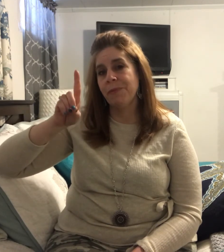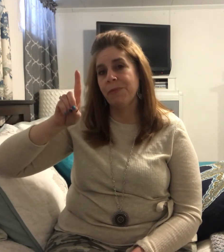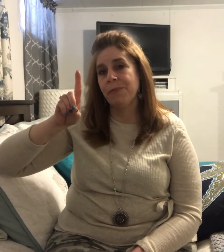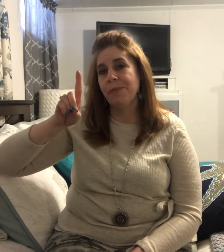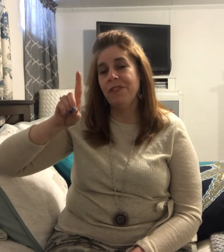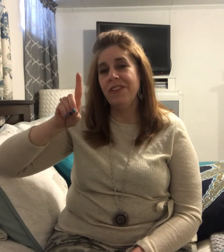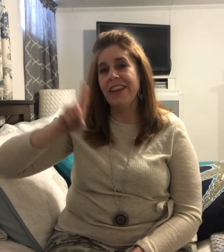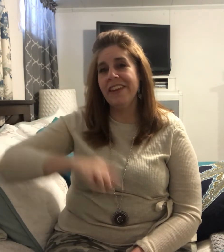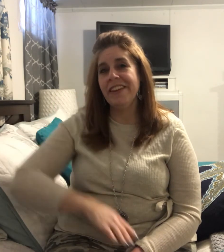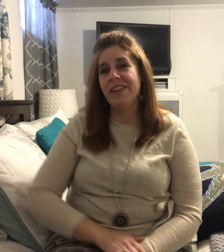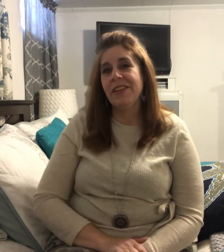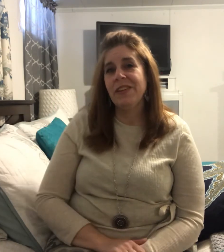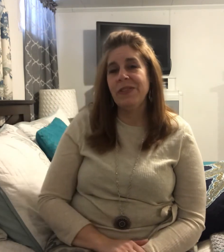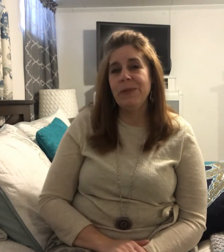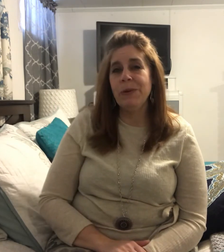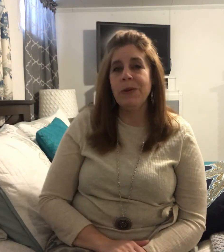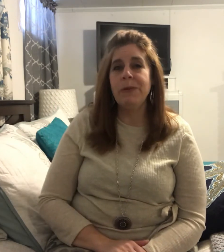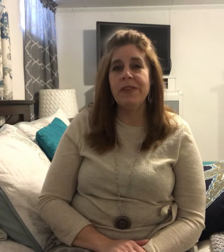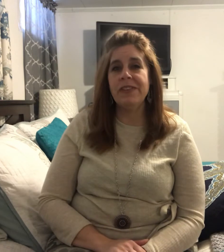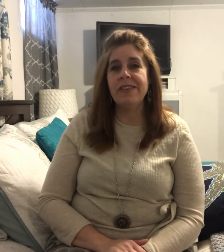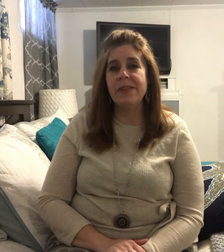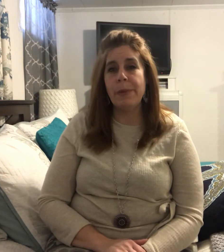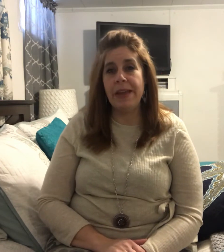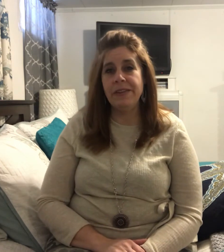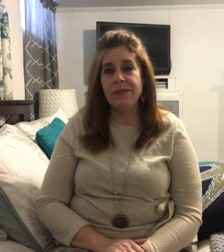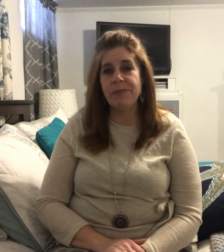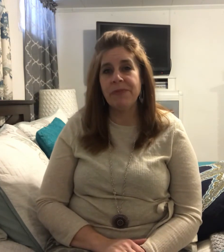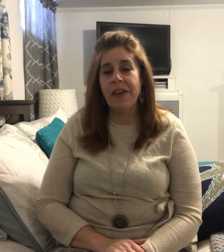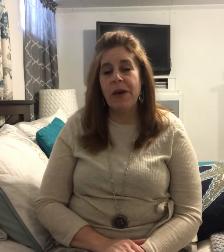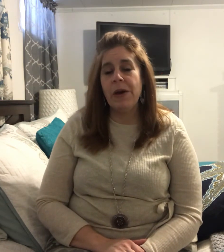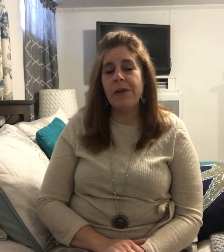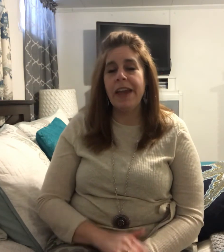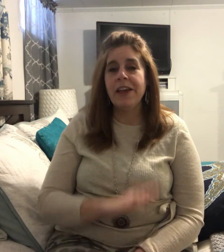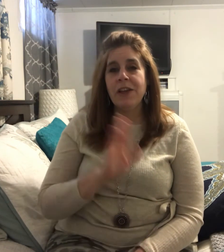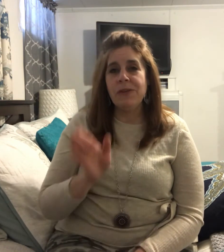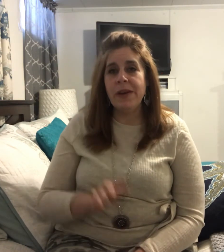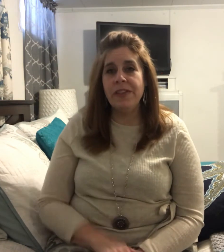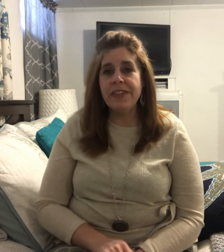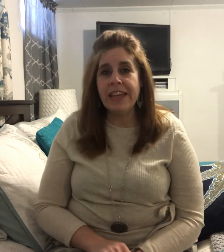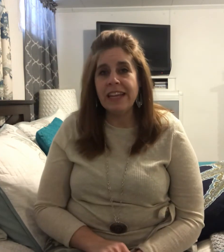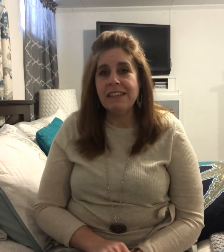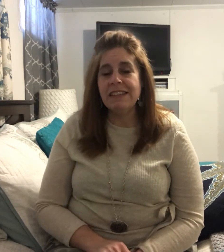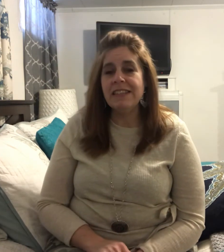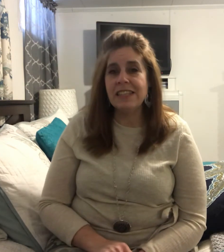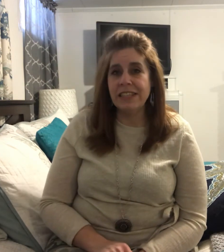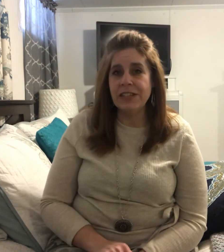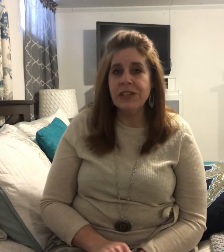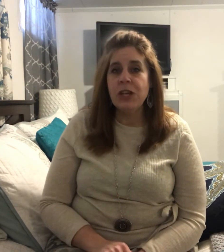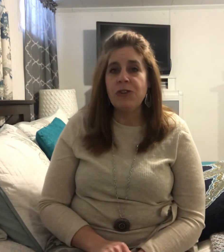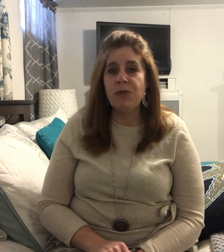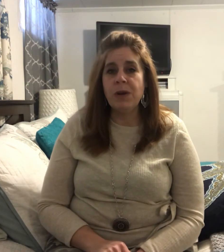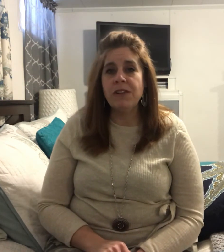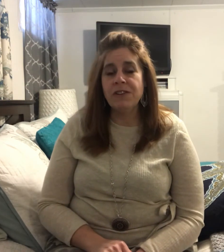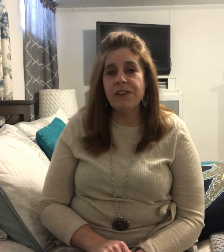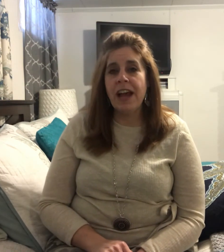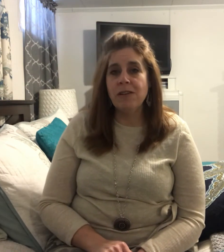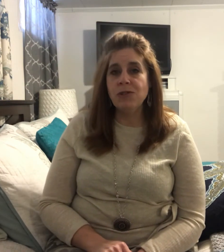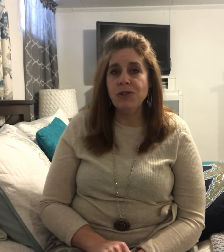Did you get it? The word was SPEND. Okay. So I think the idea is clear. Do you want to learn how to